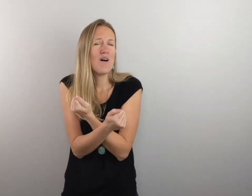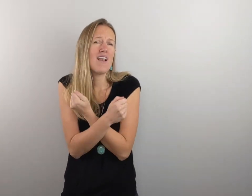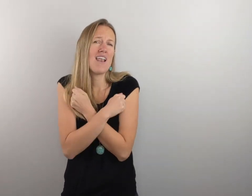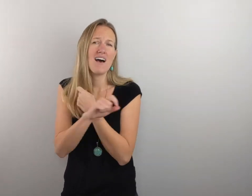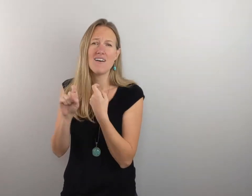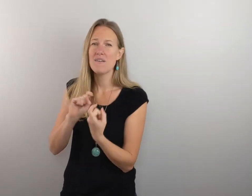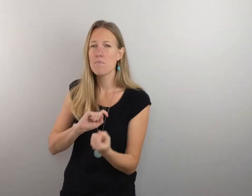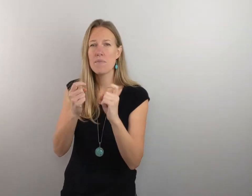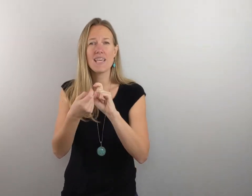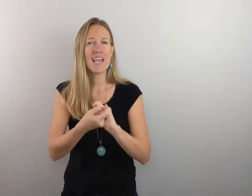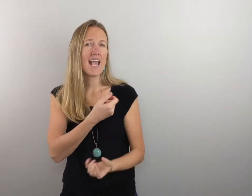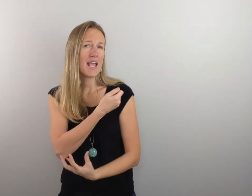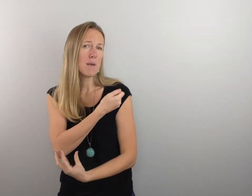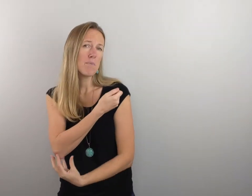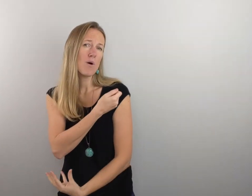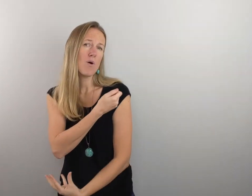love's sake became born.